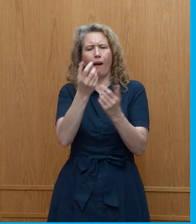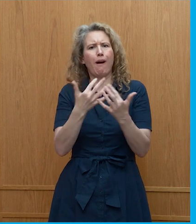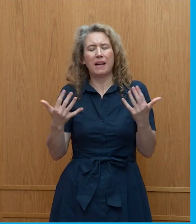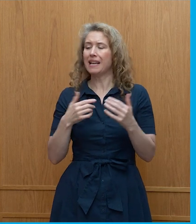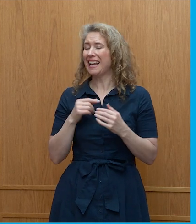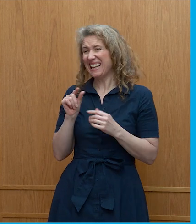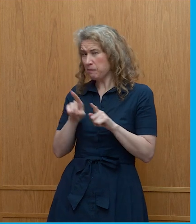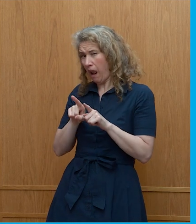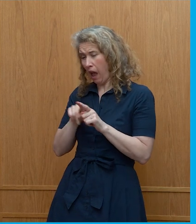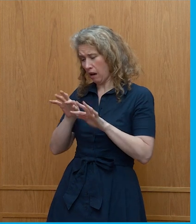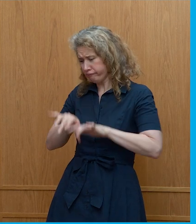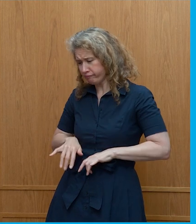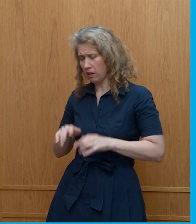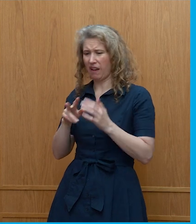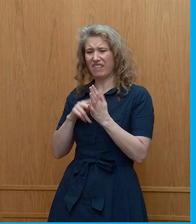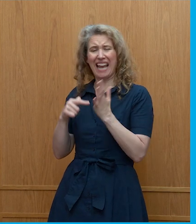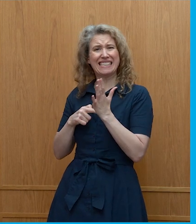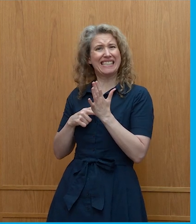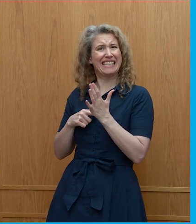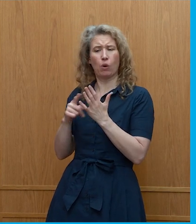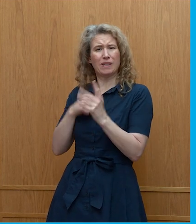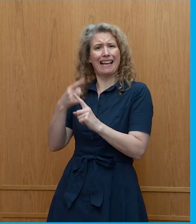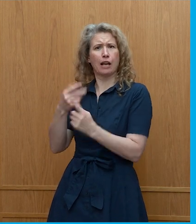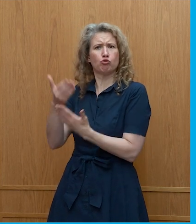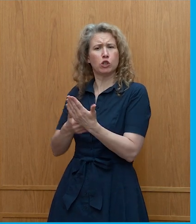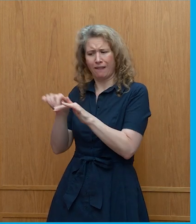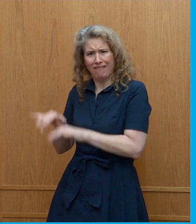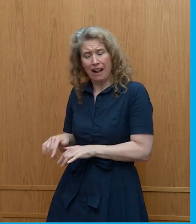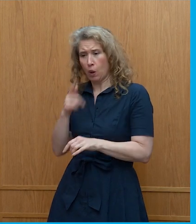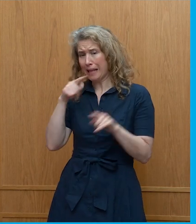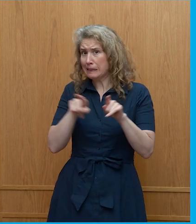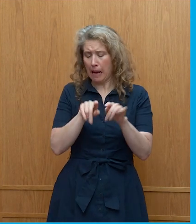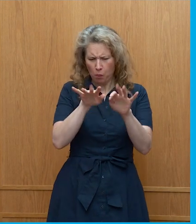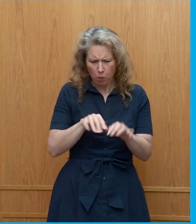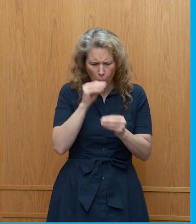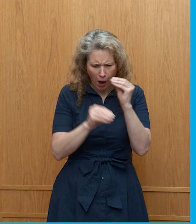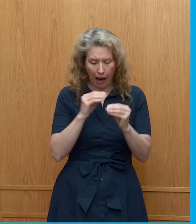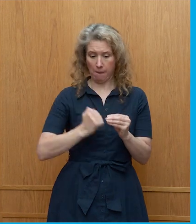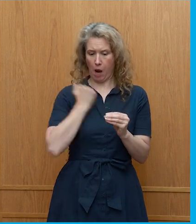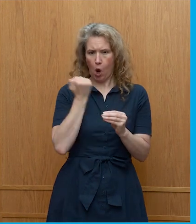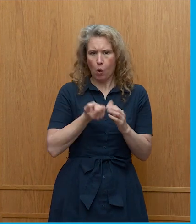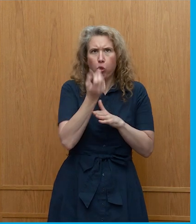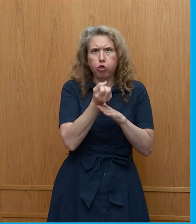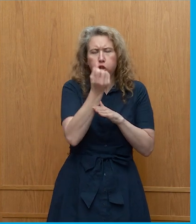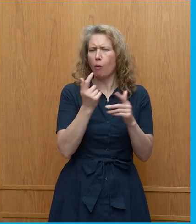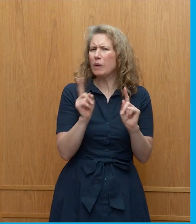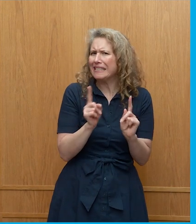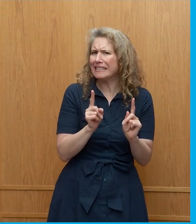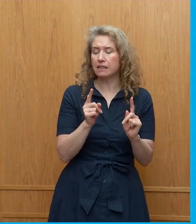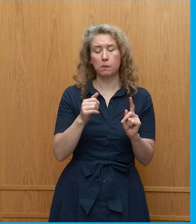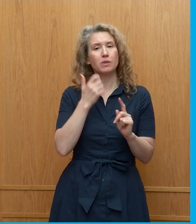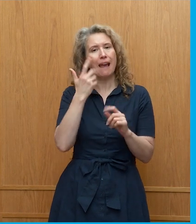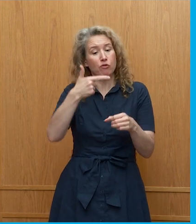return because every fuel, for example, every fuel can be, it can be,